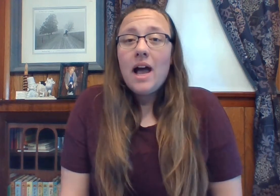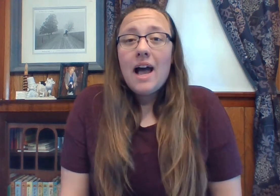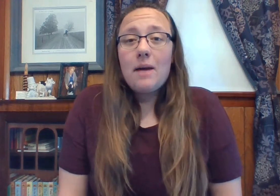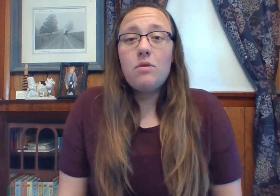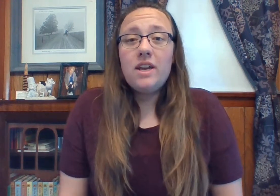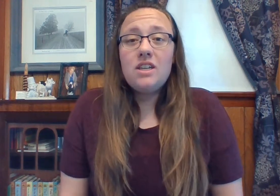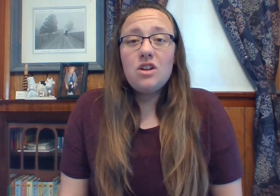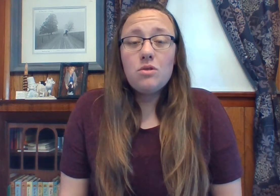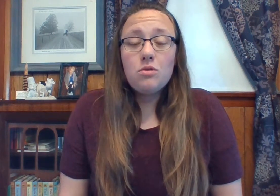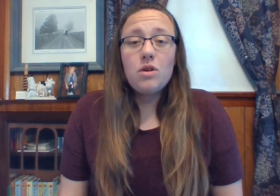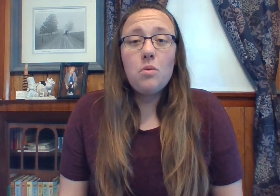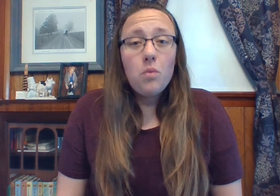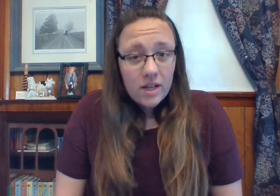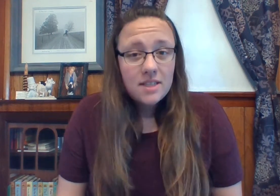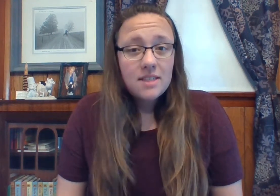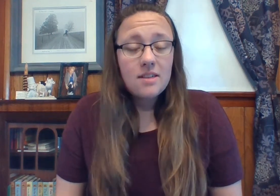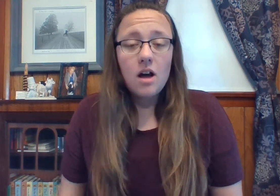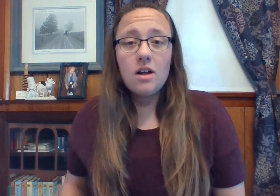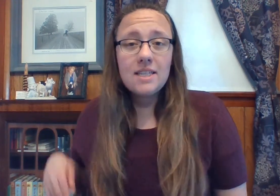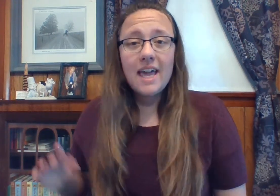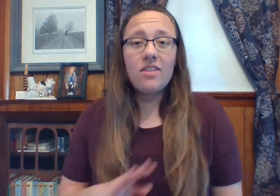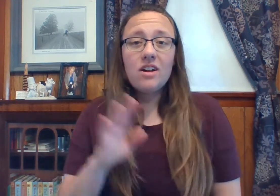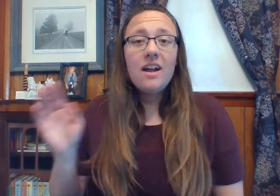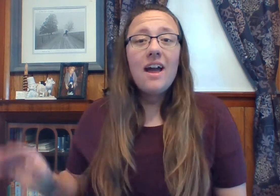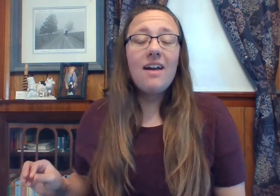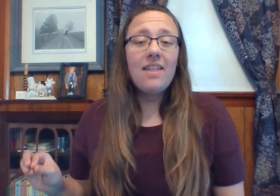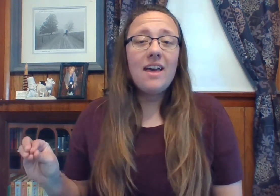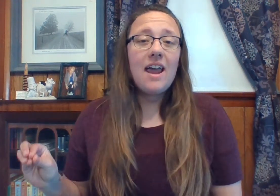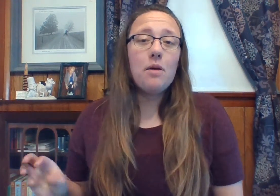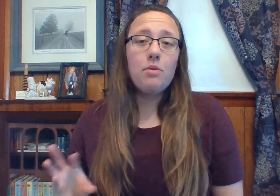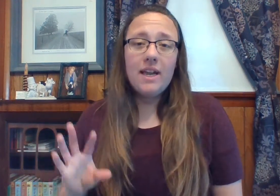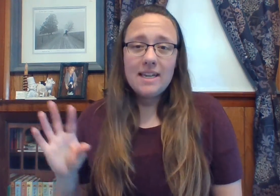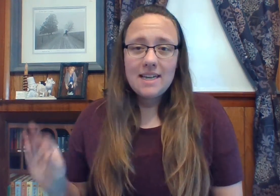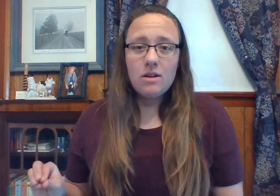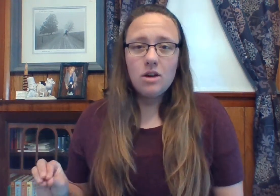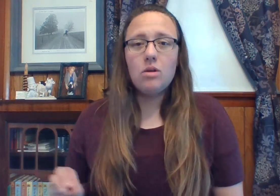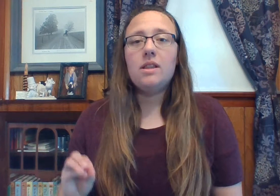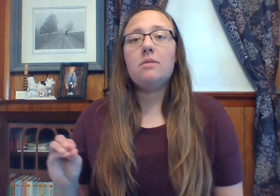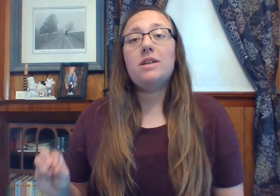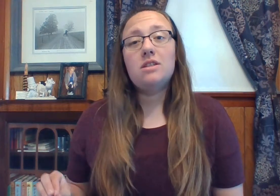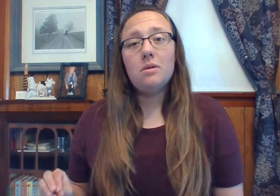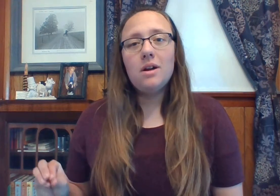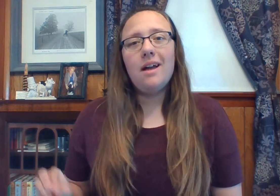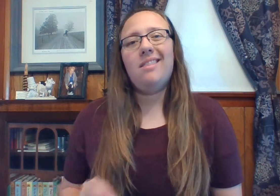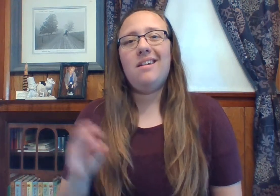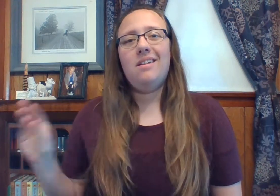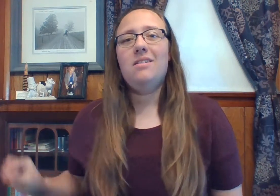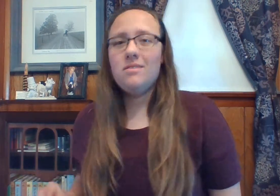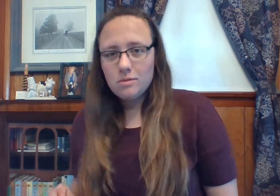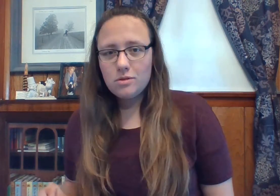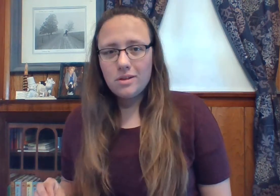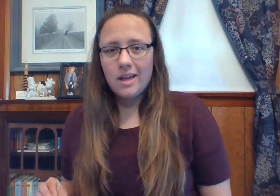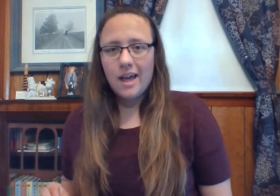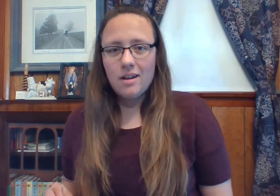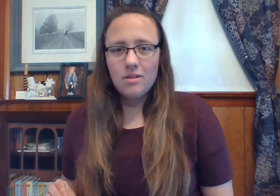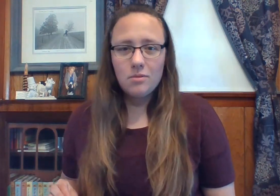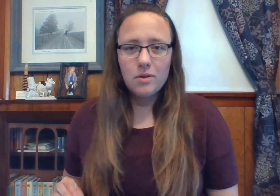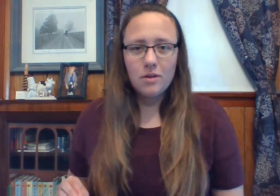I'm going to go through it once all together and then I'll break it down and go a little bit slower and then we'll do it again real